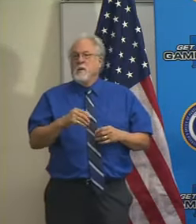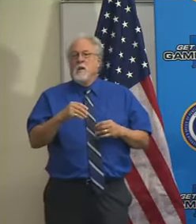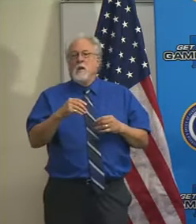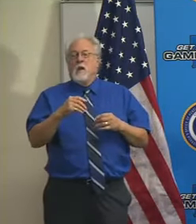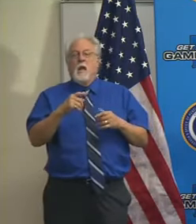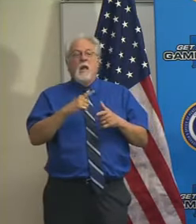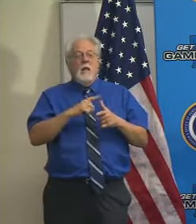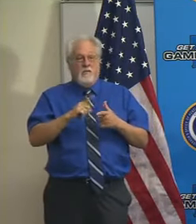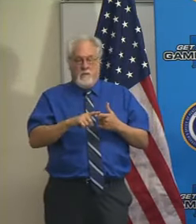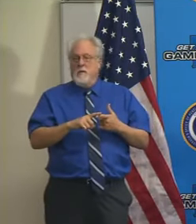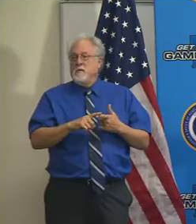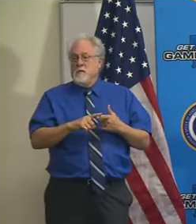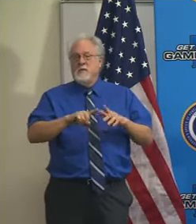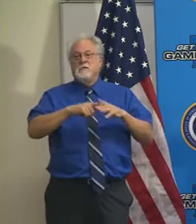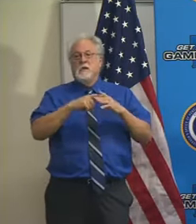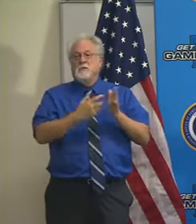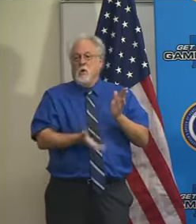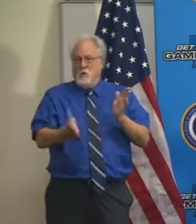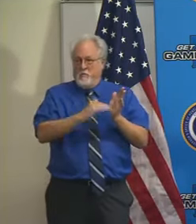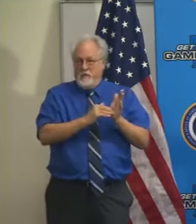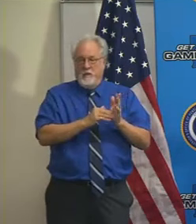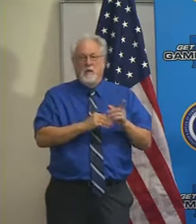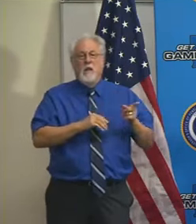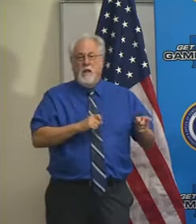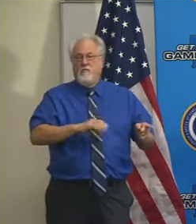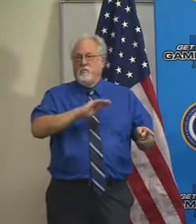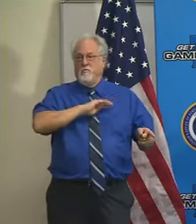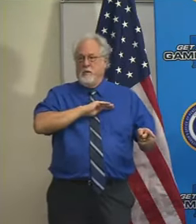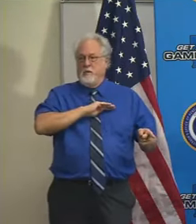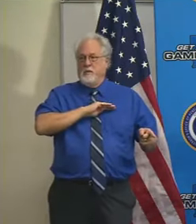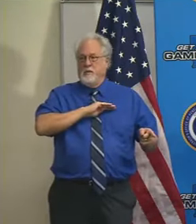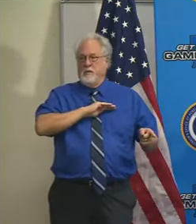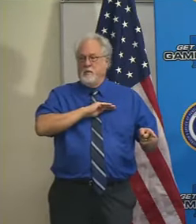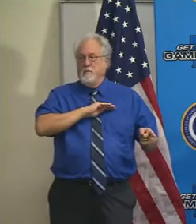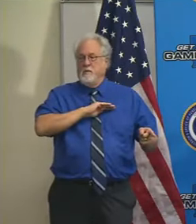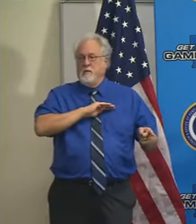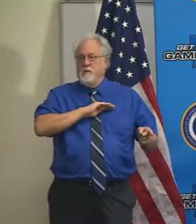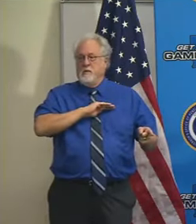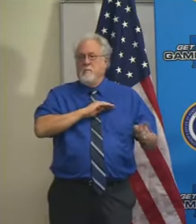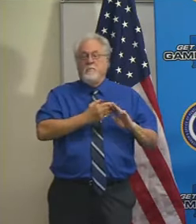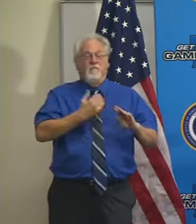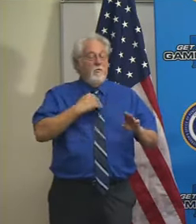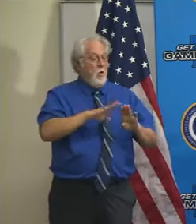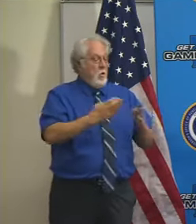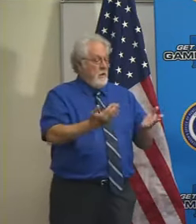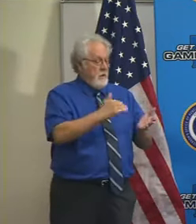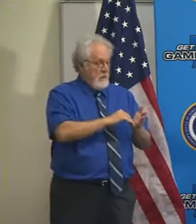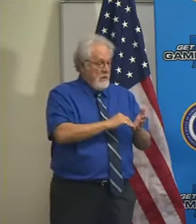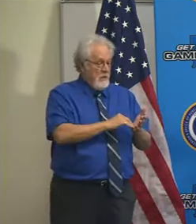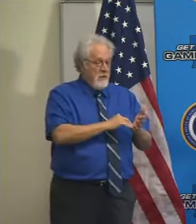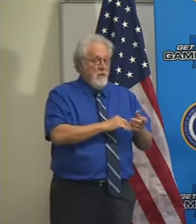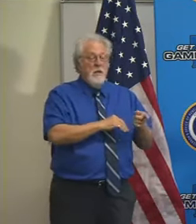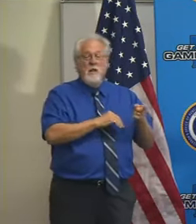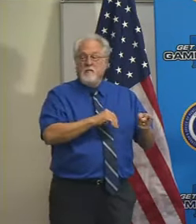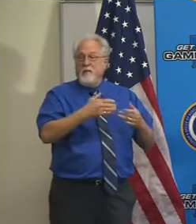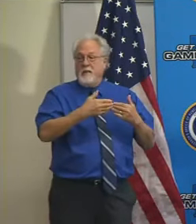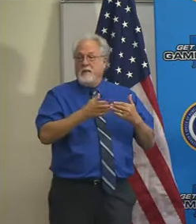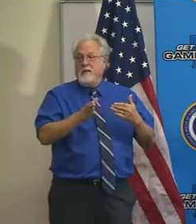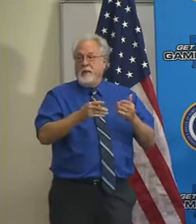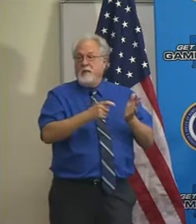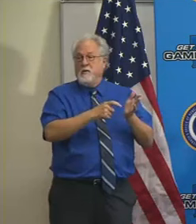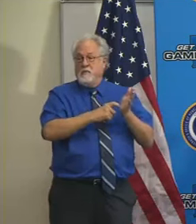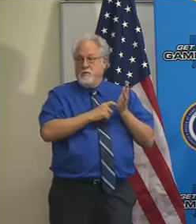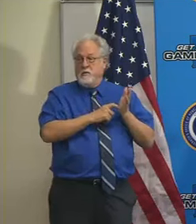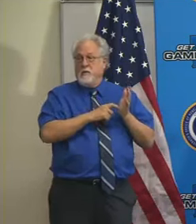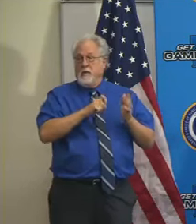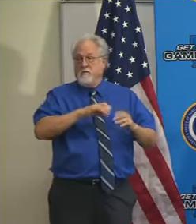And then it starts all over. They're going to have to meet the gating. Before those bars could be reopened, that gating criteria